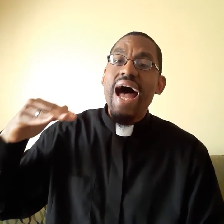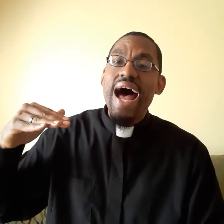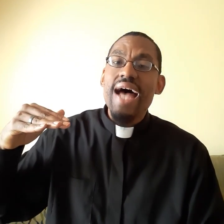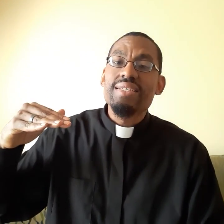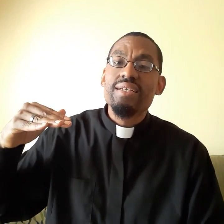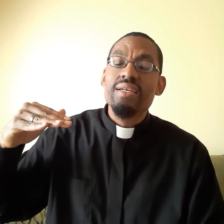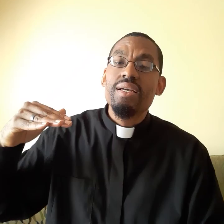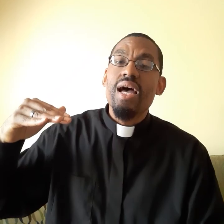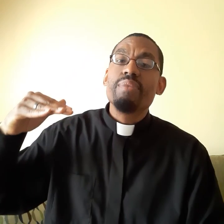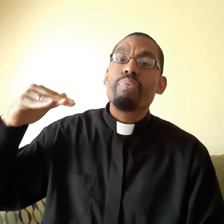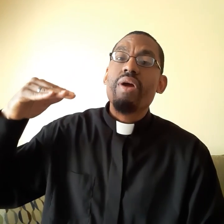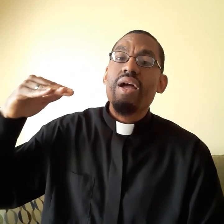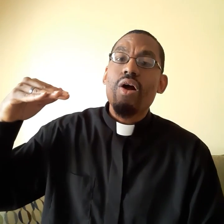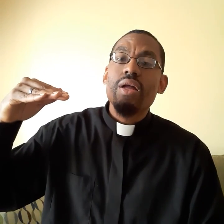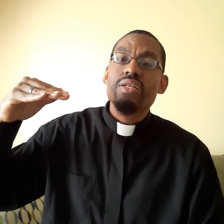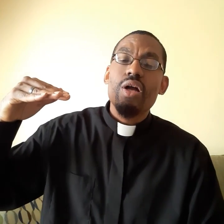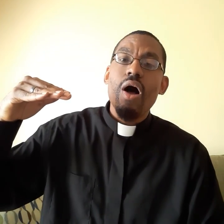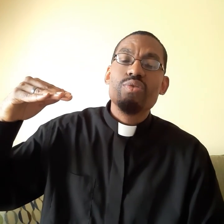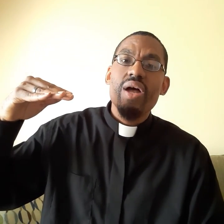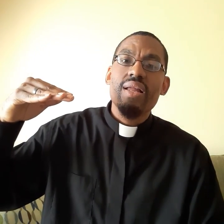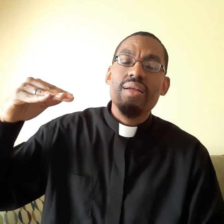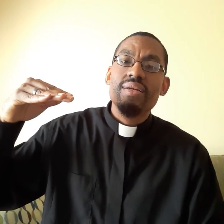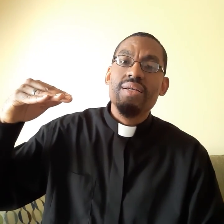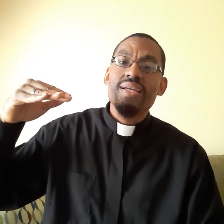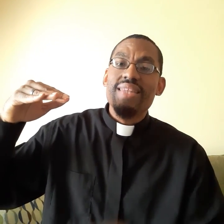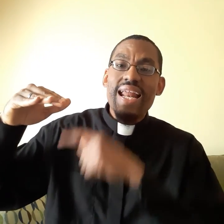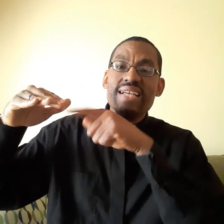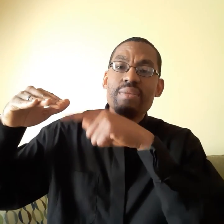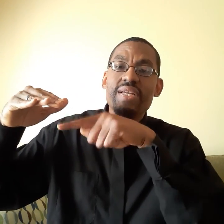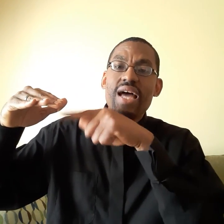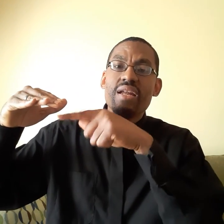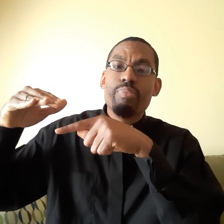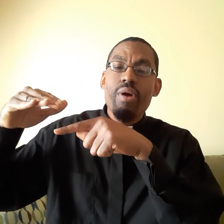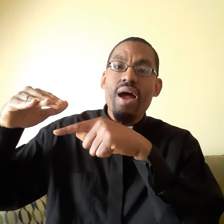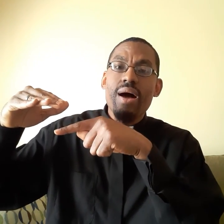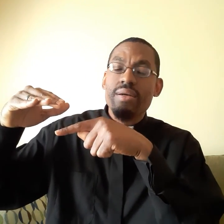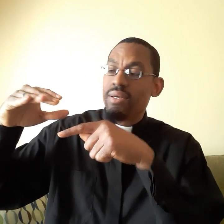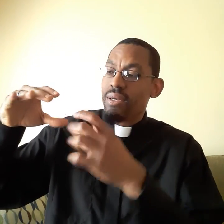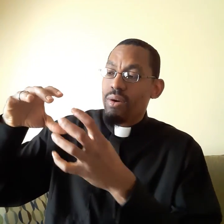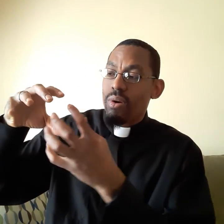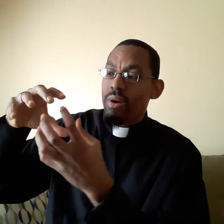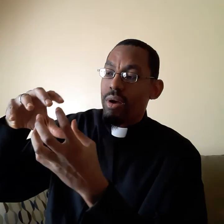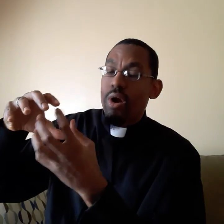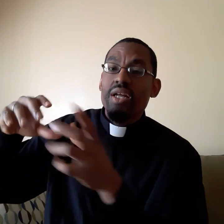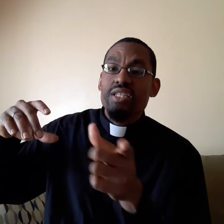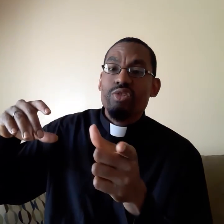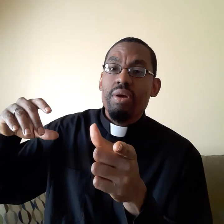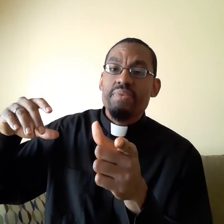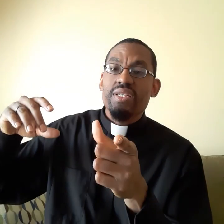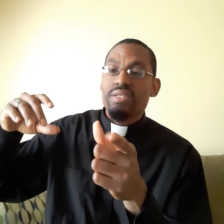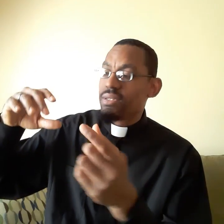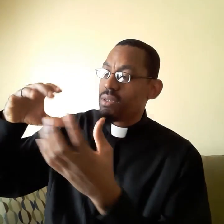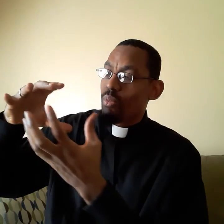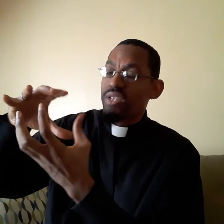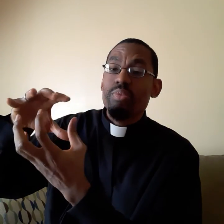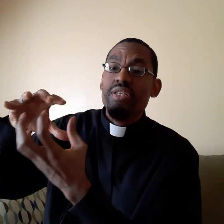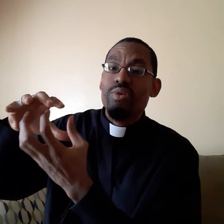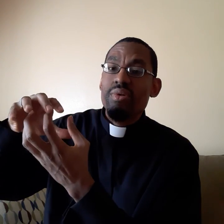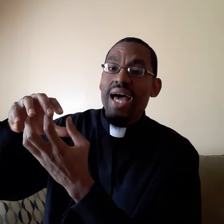ask and pray according to God's will that has to be done in prayer according to scriptures once we do that